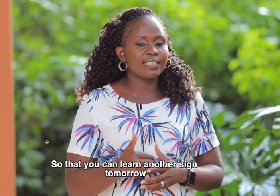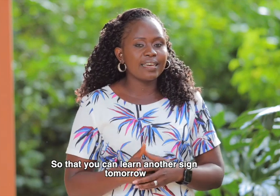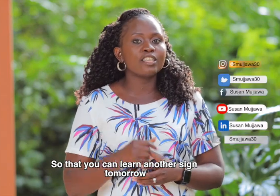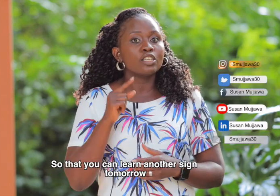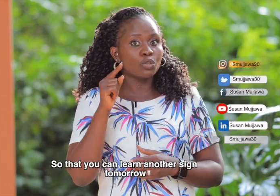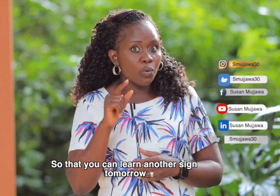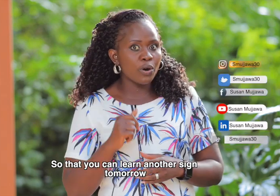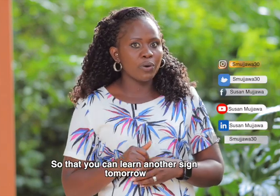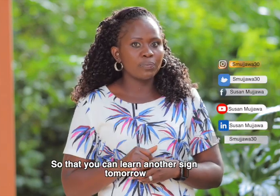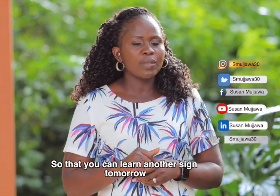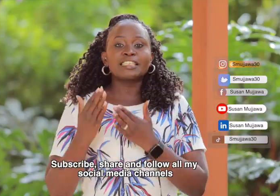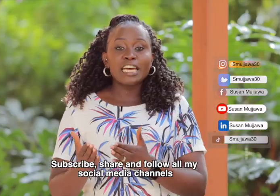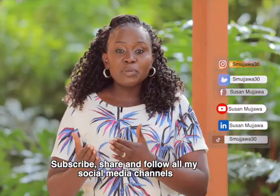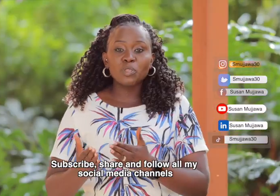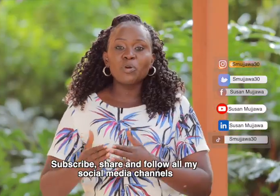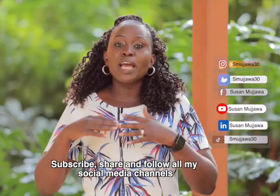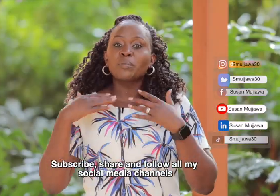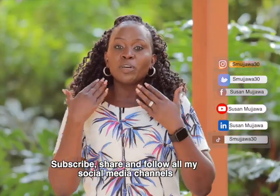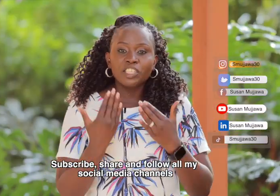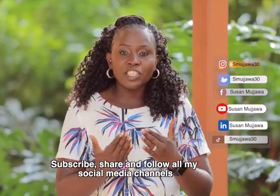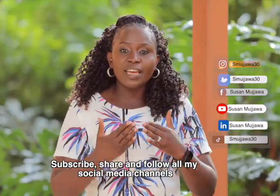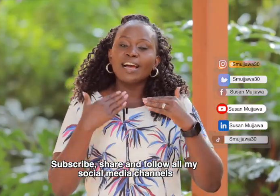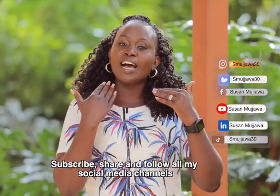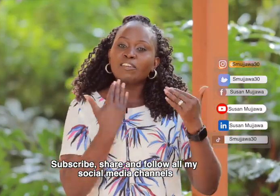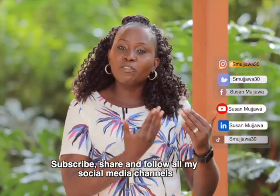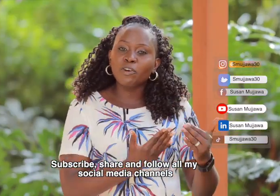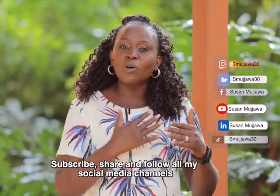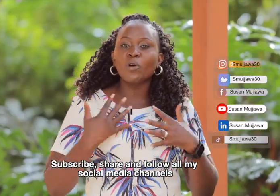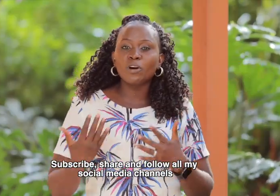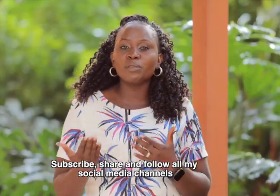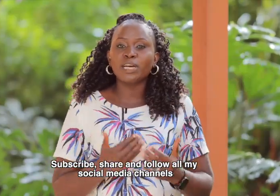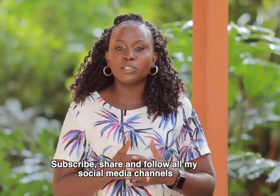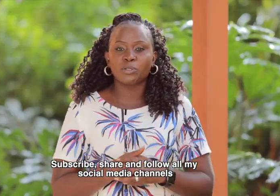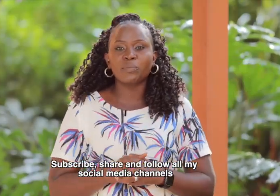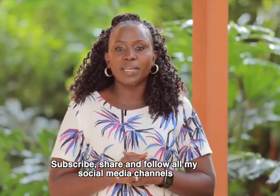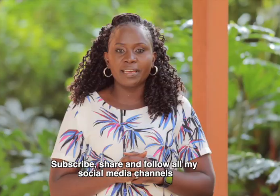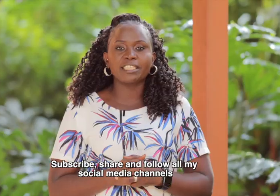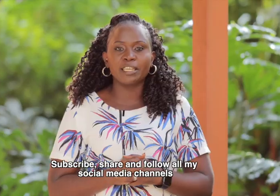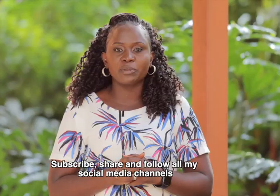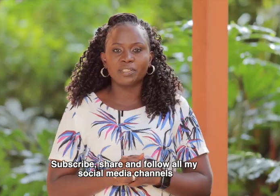sign tomorrow Subscribe, share and follow all my social media channels